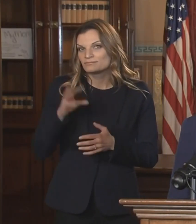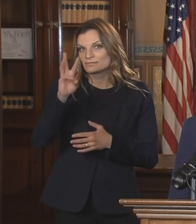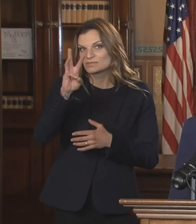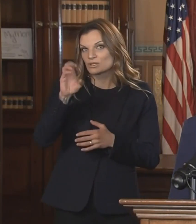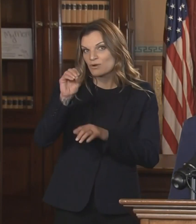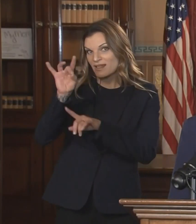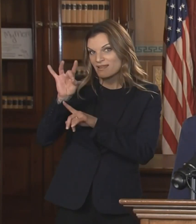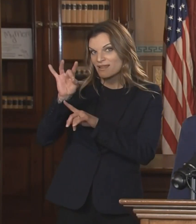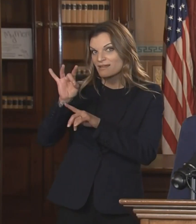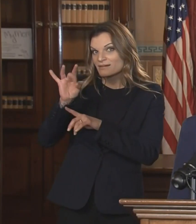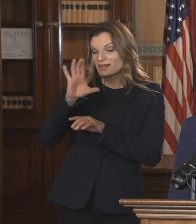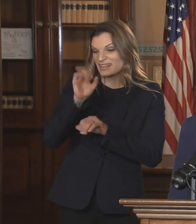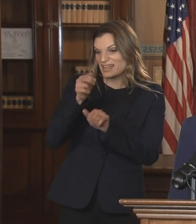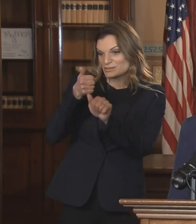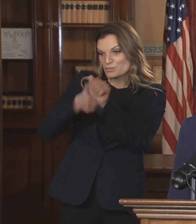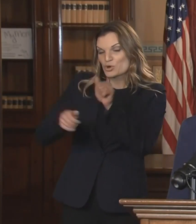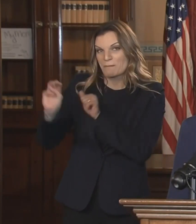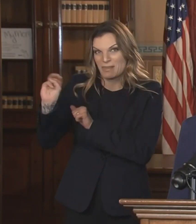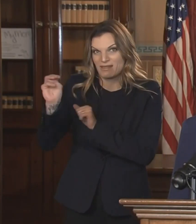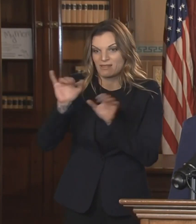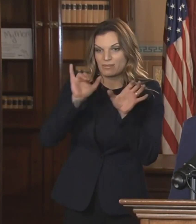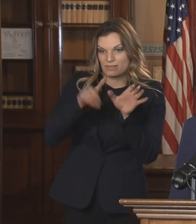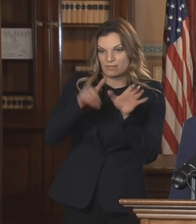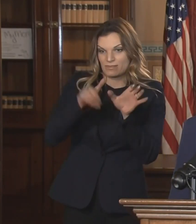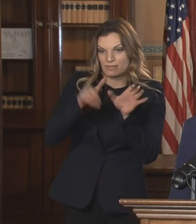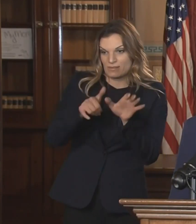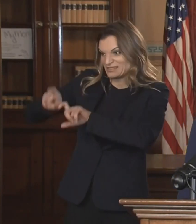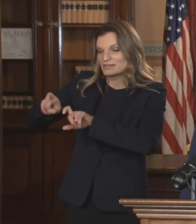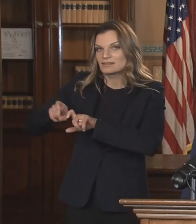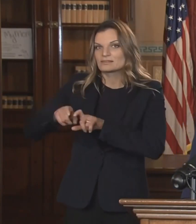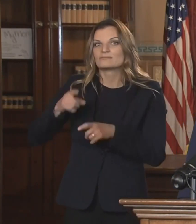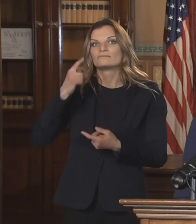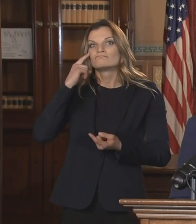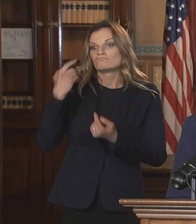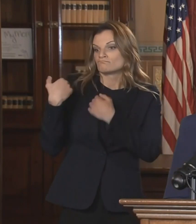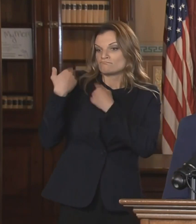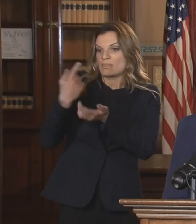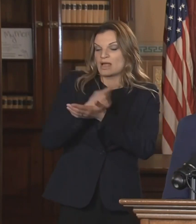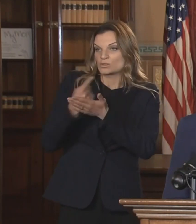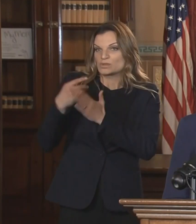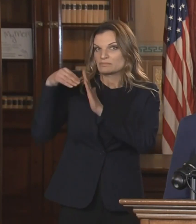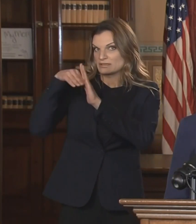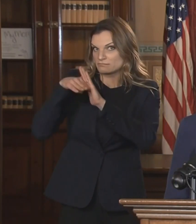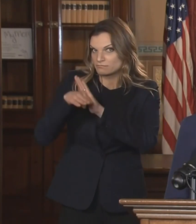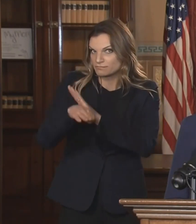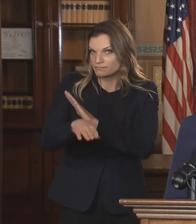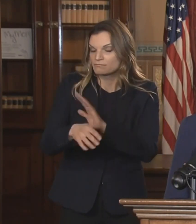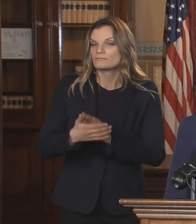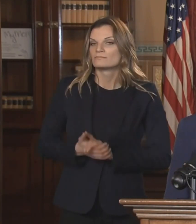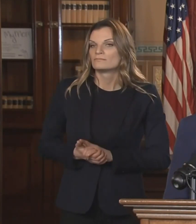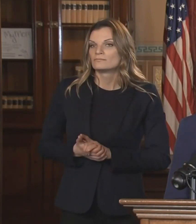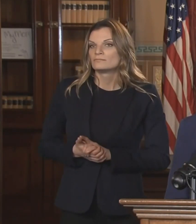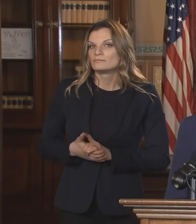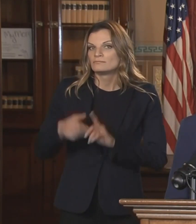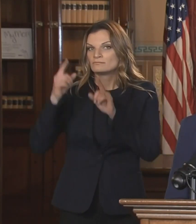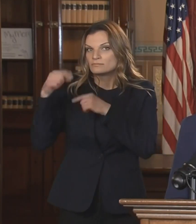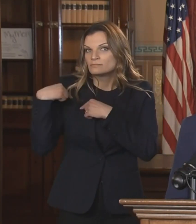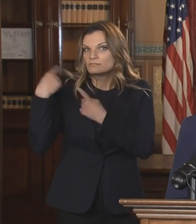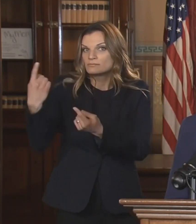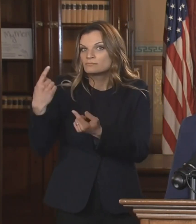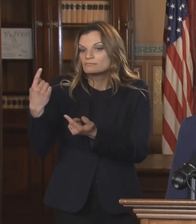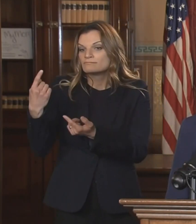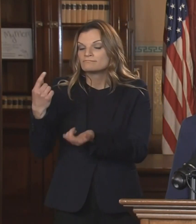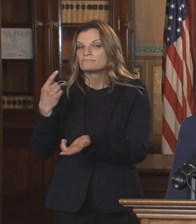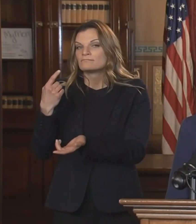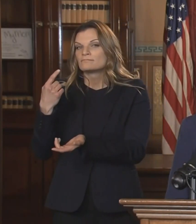cases per million people. It has been declining for the past week. All regions of the state have seen a decline in cases over the past